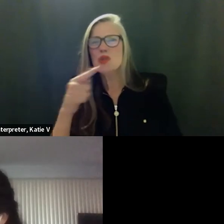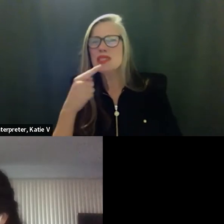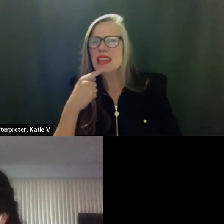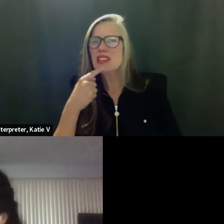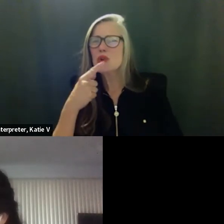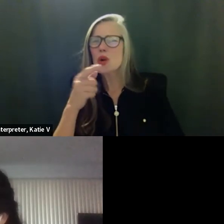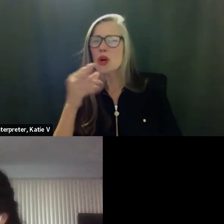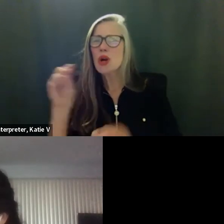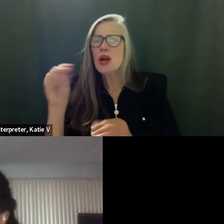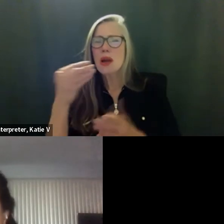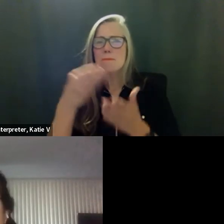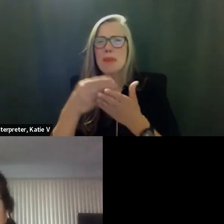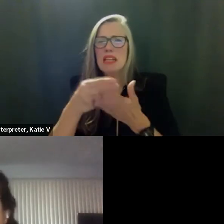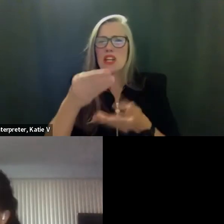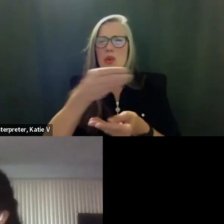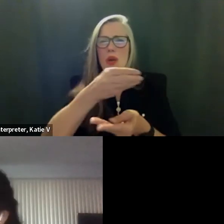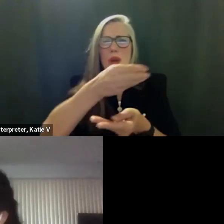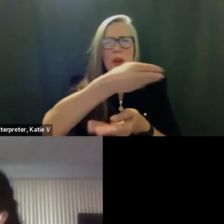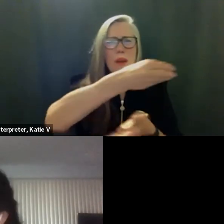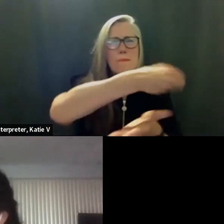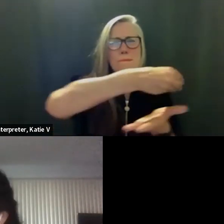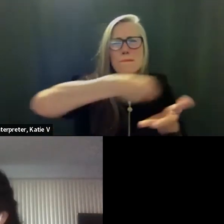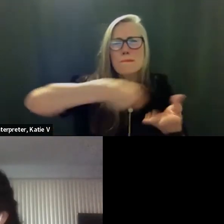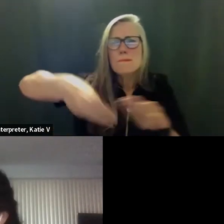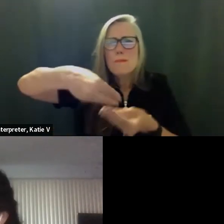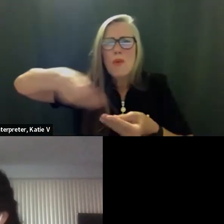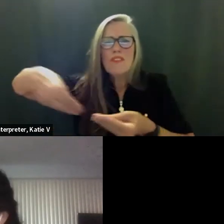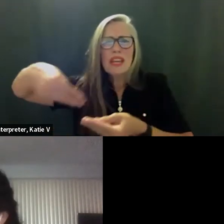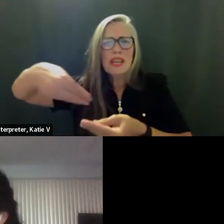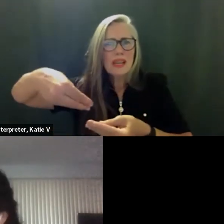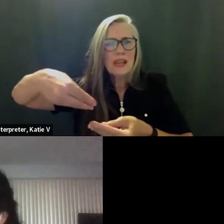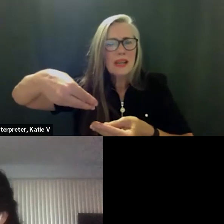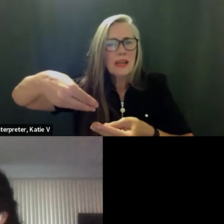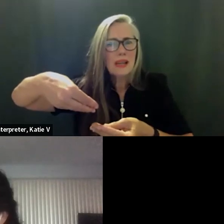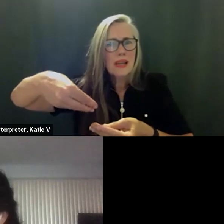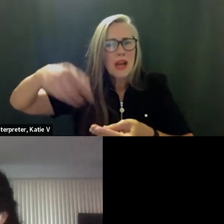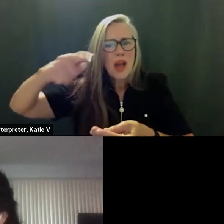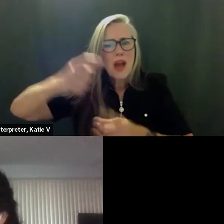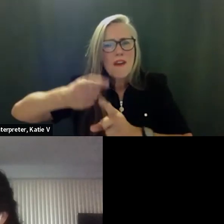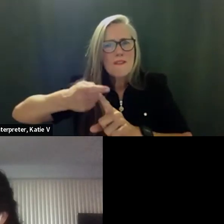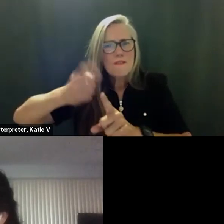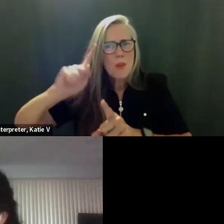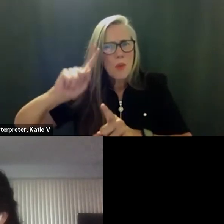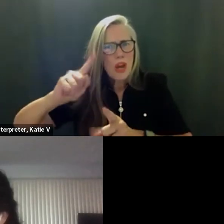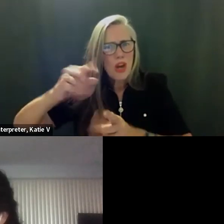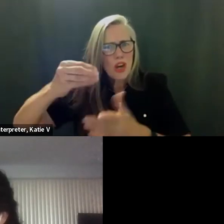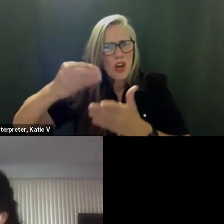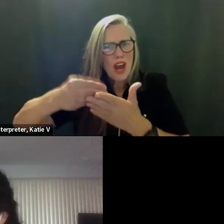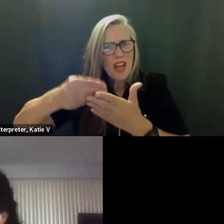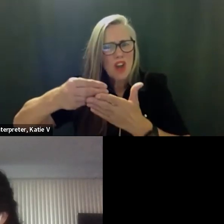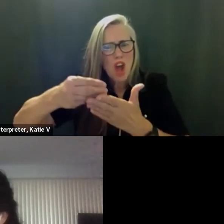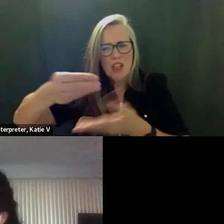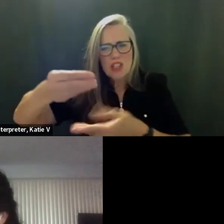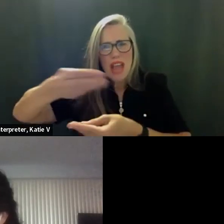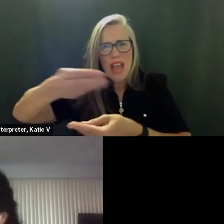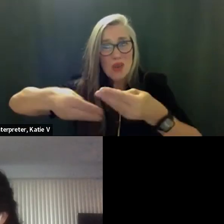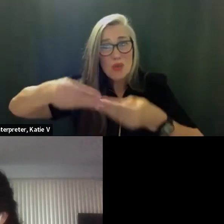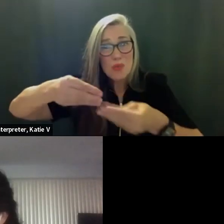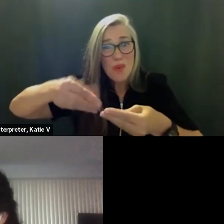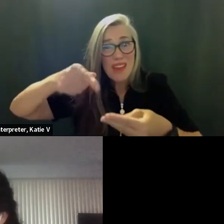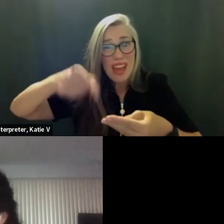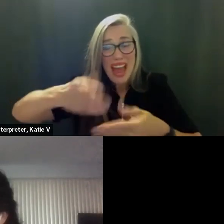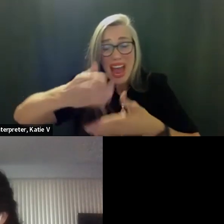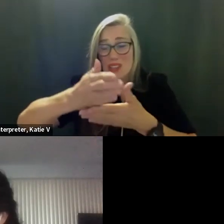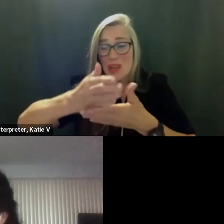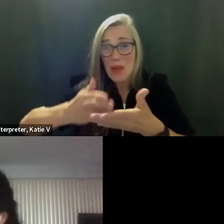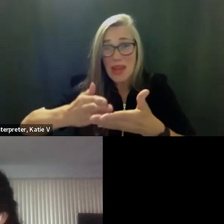adjust for this so how from the uh section that you moved dollars from yes well how was it affected by the